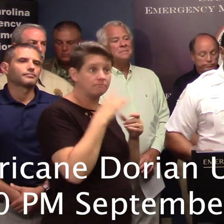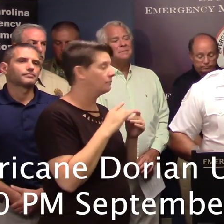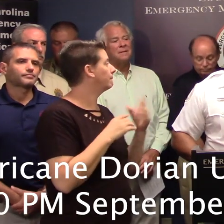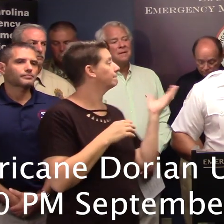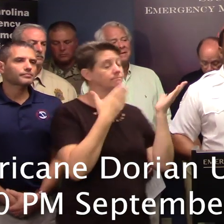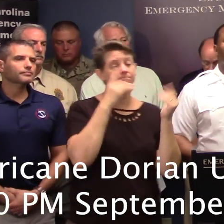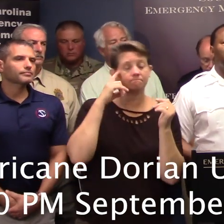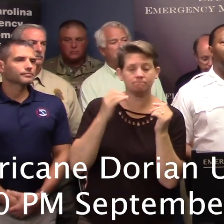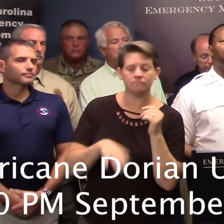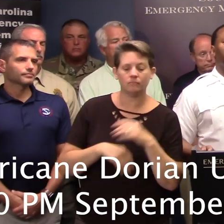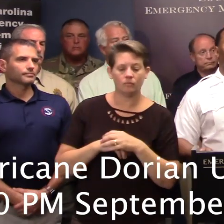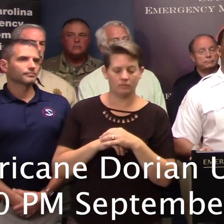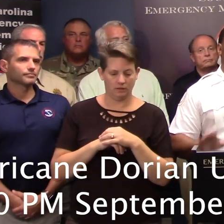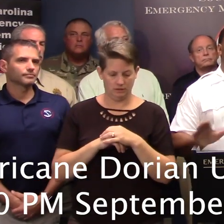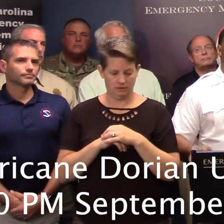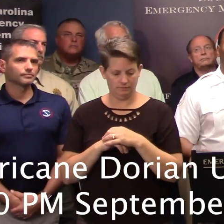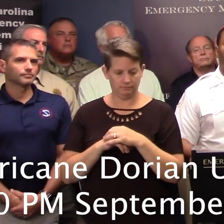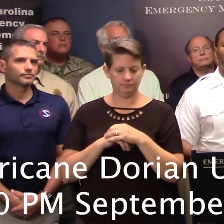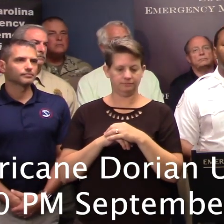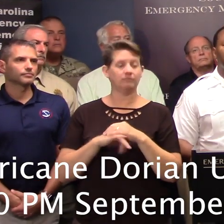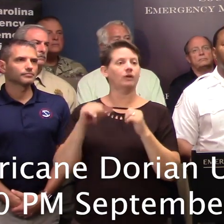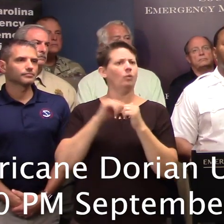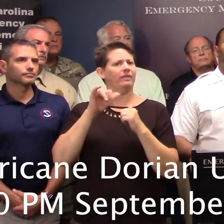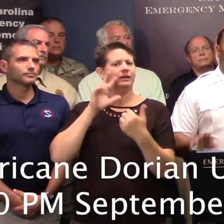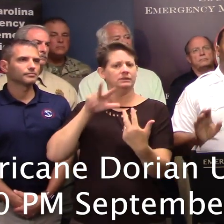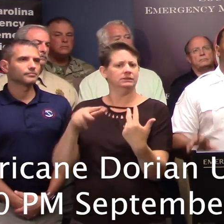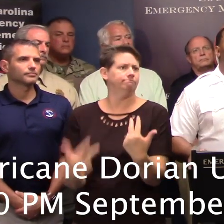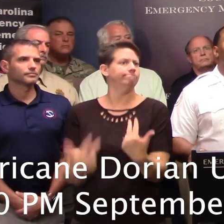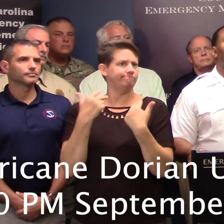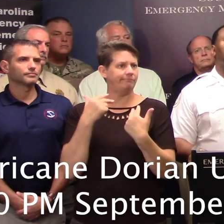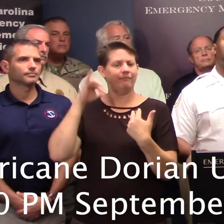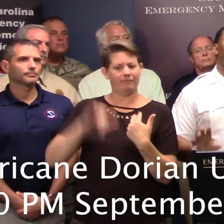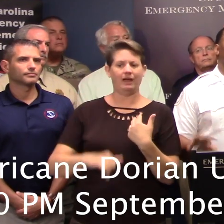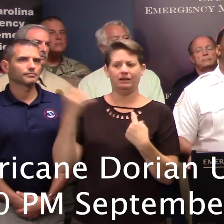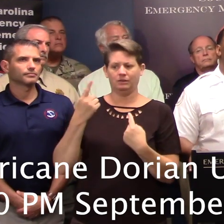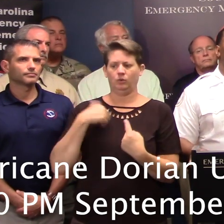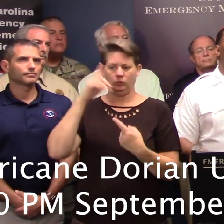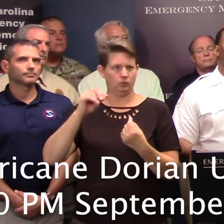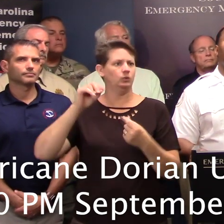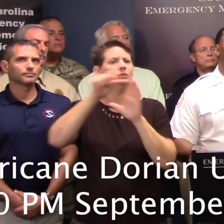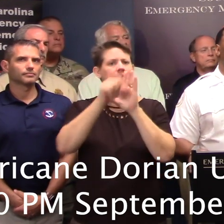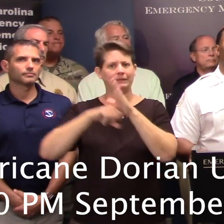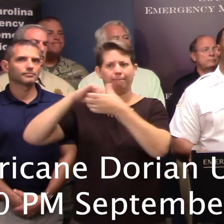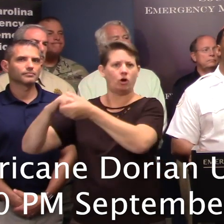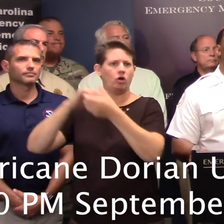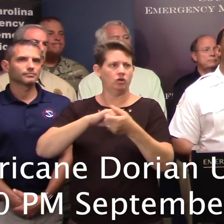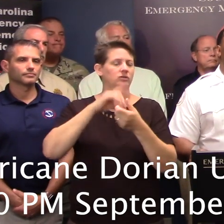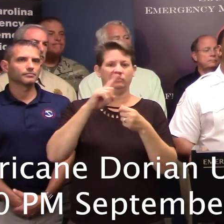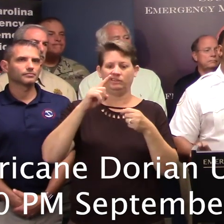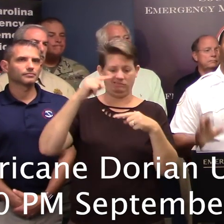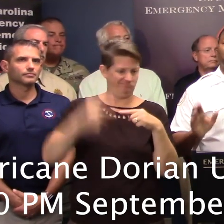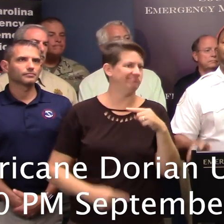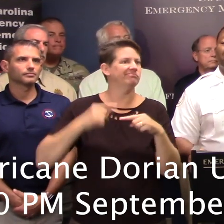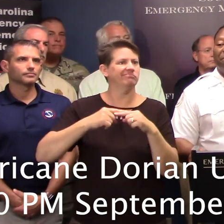Thank you, Governor. Also, regarding this lane reversal operation, this is something that we do with our state partners basically year-round.